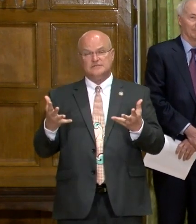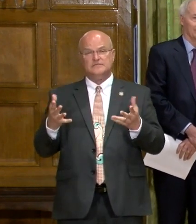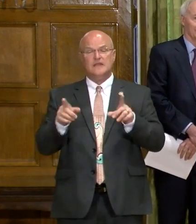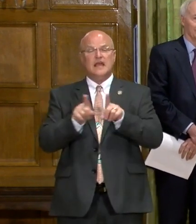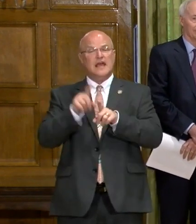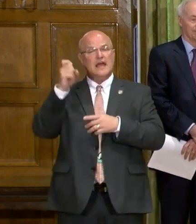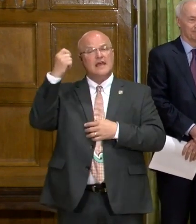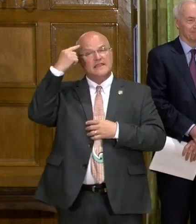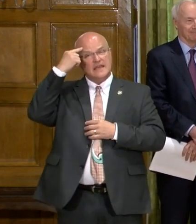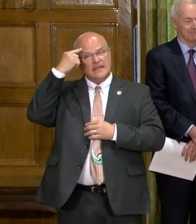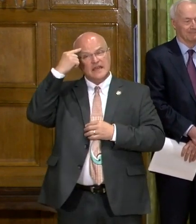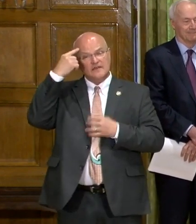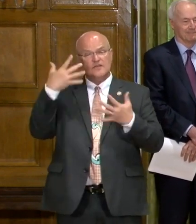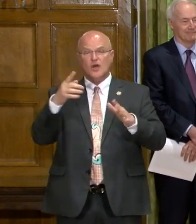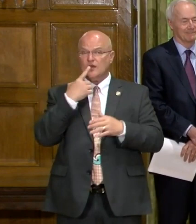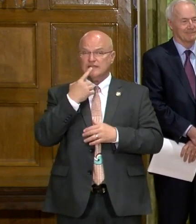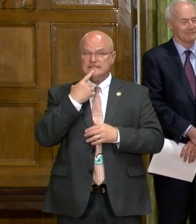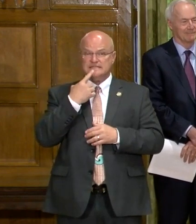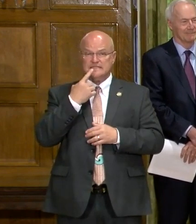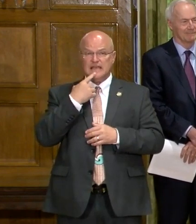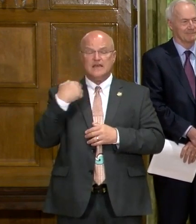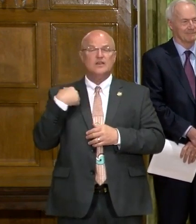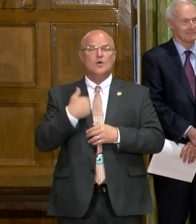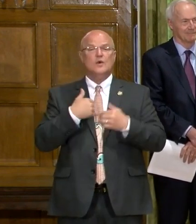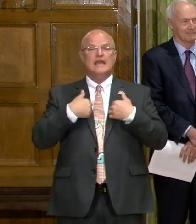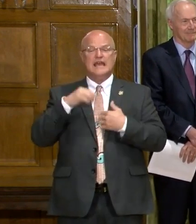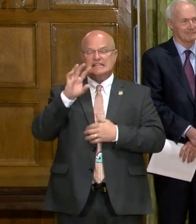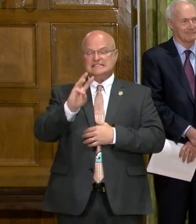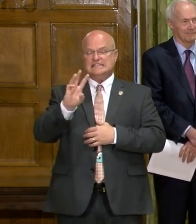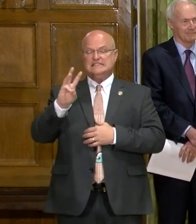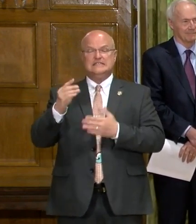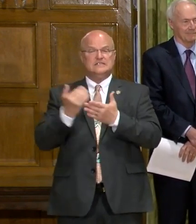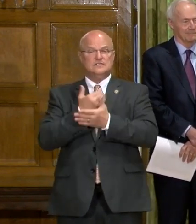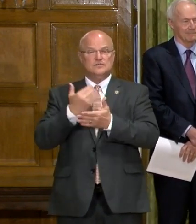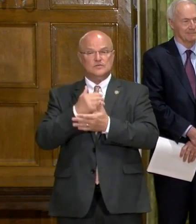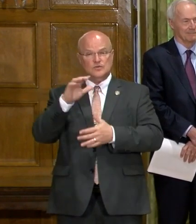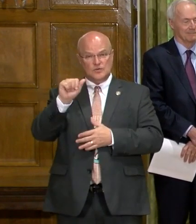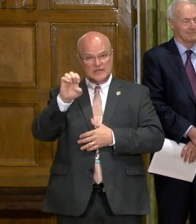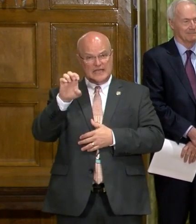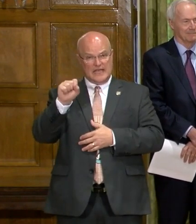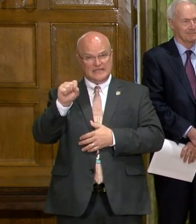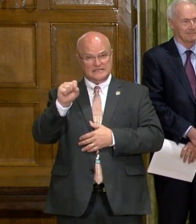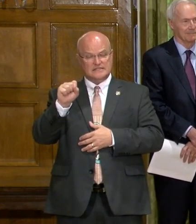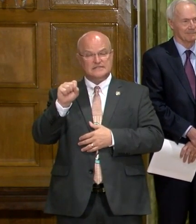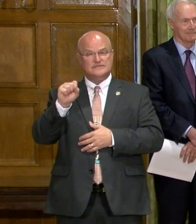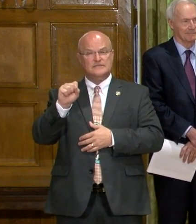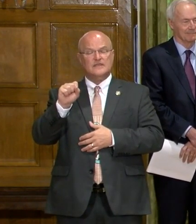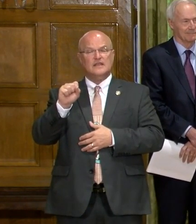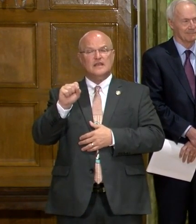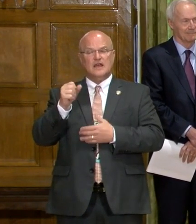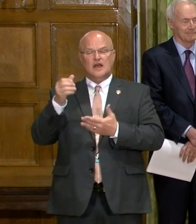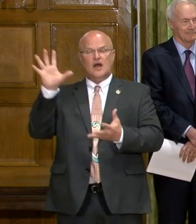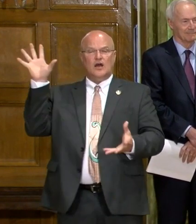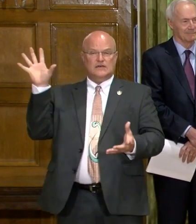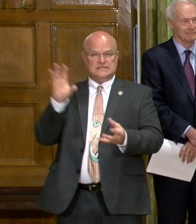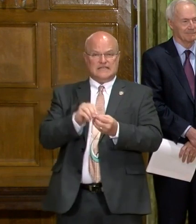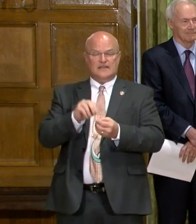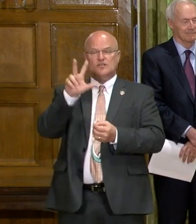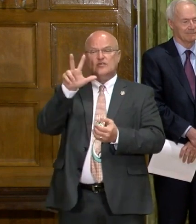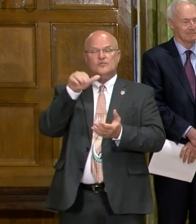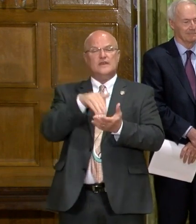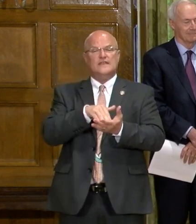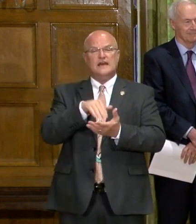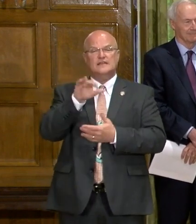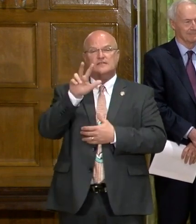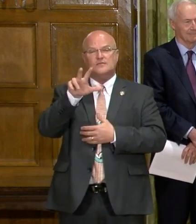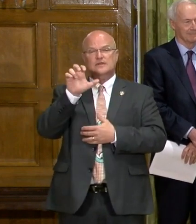As the governor has already said, we had 66 new cases yesterday, bringing our total to 3